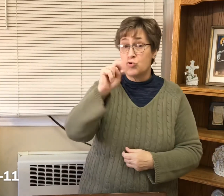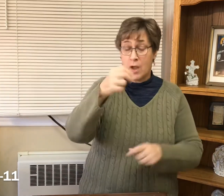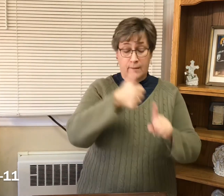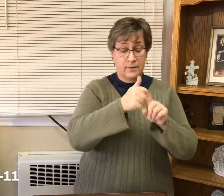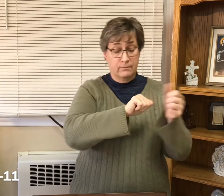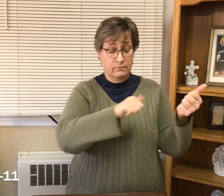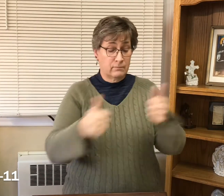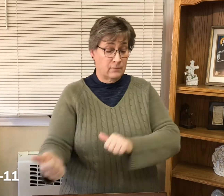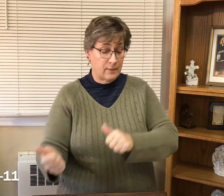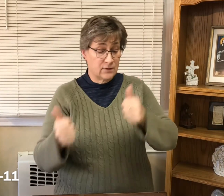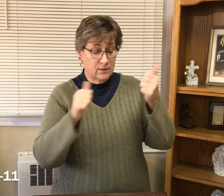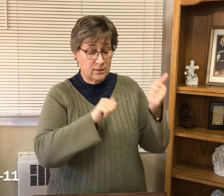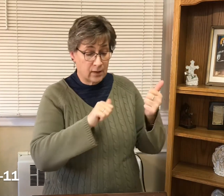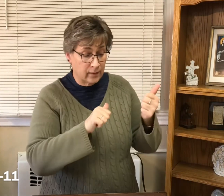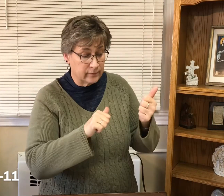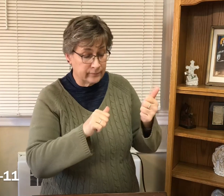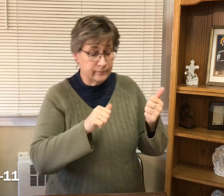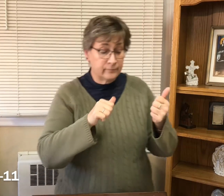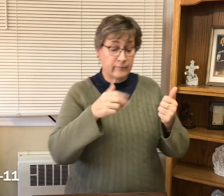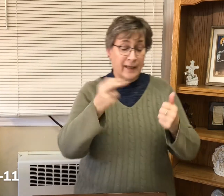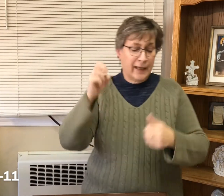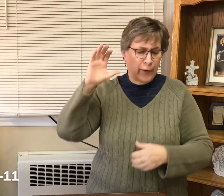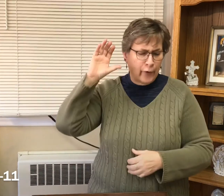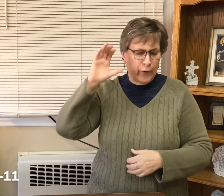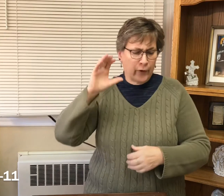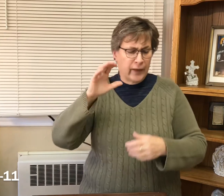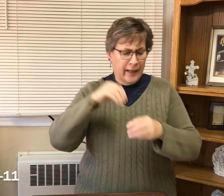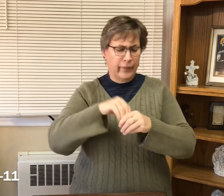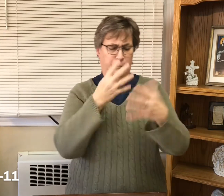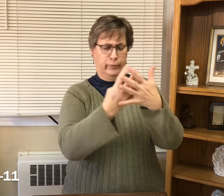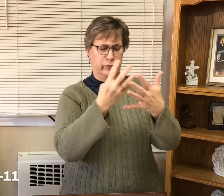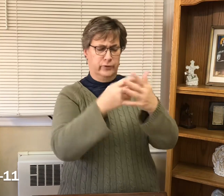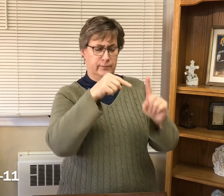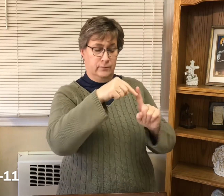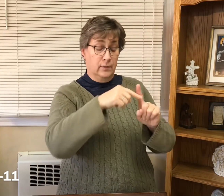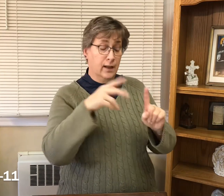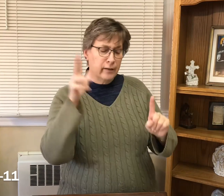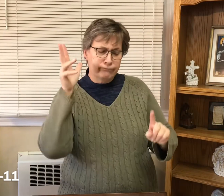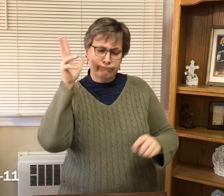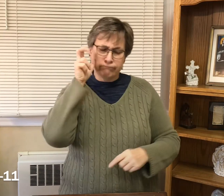When John the Baptist heard in prison of the works of the Christ,